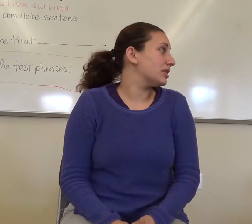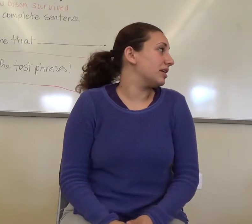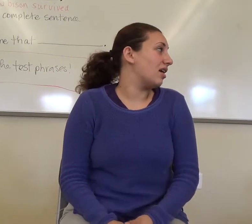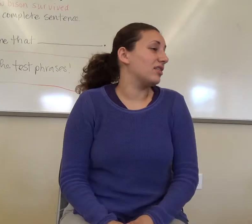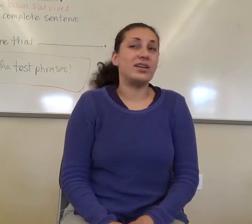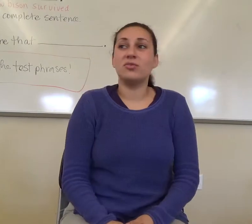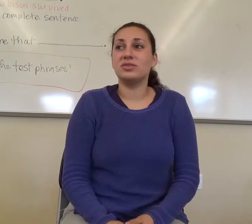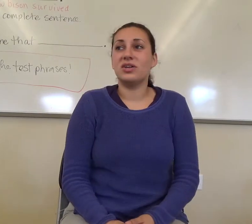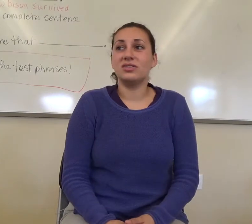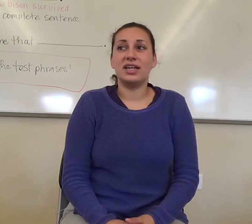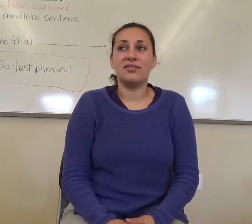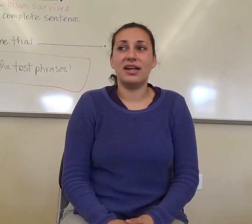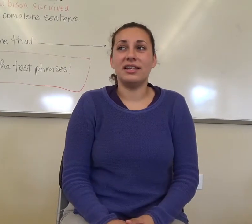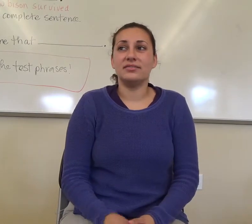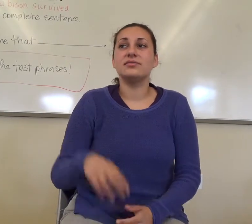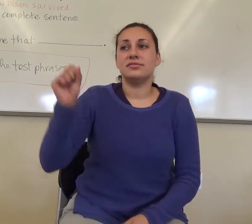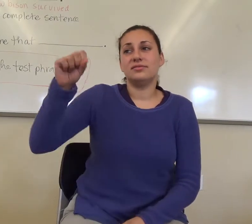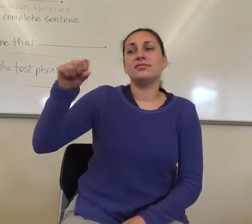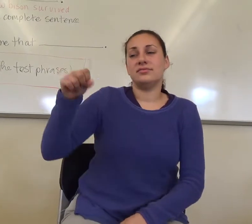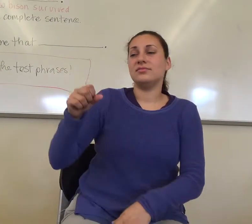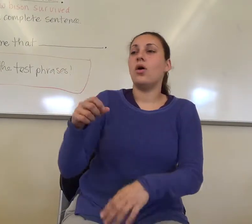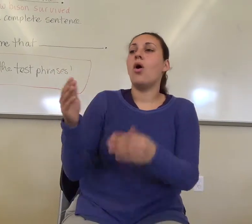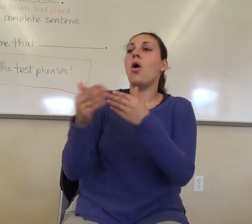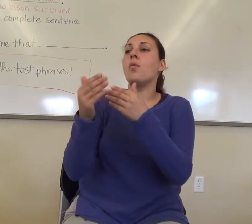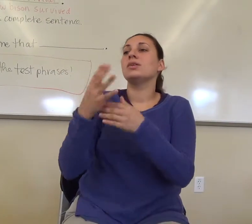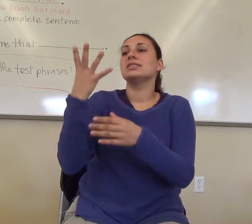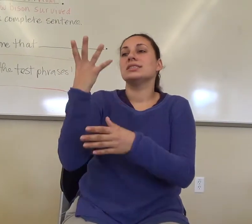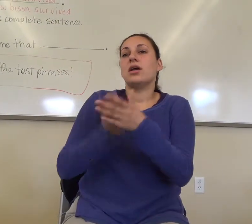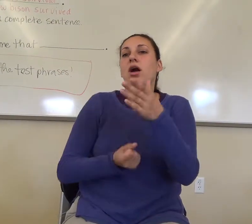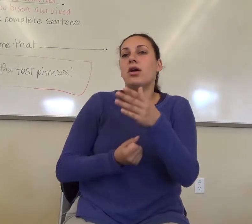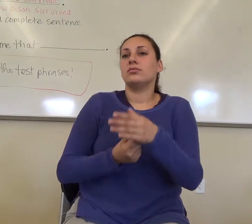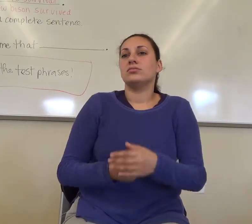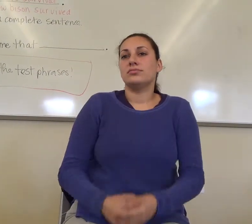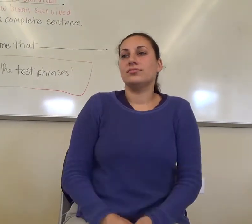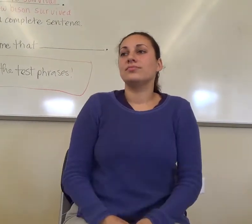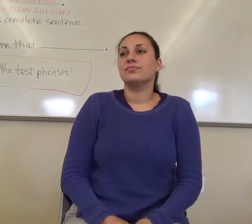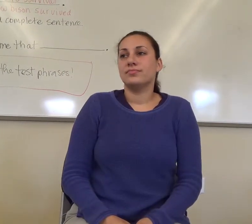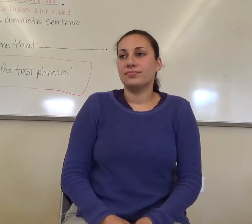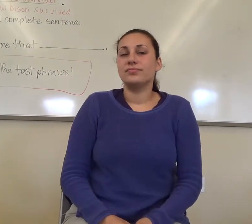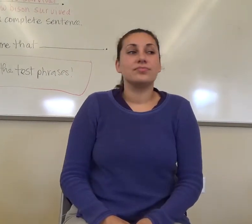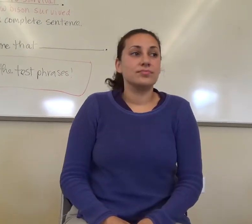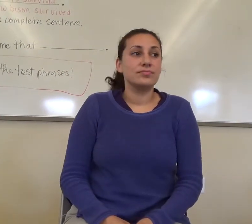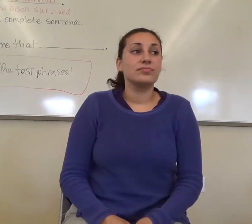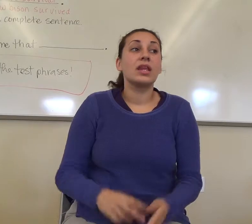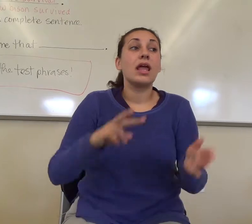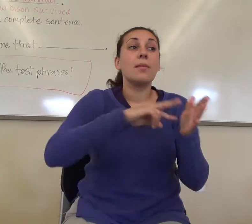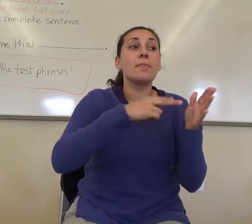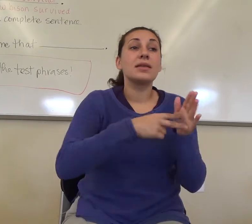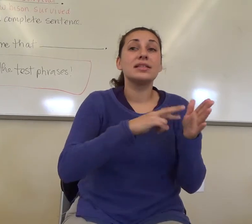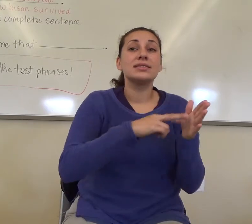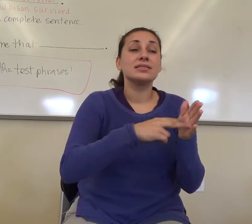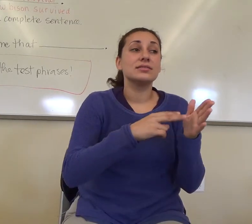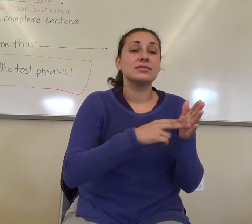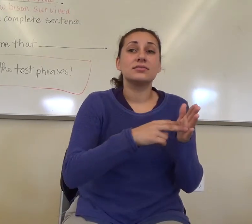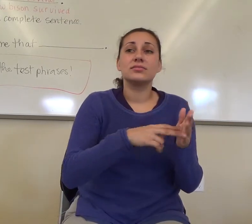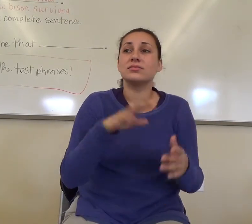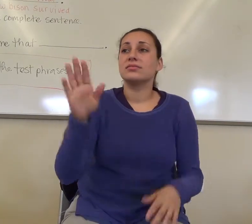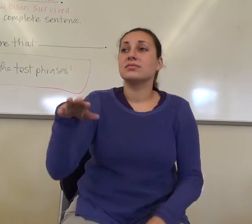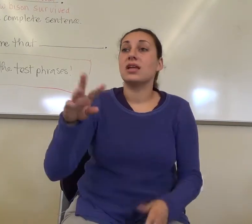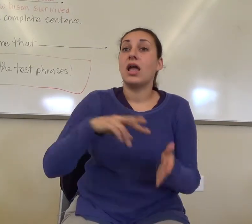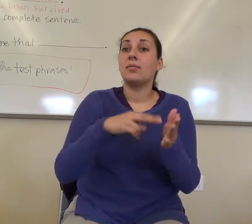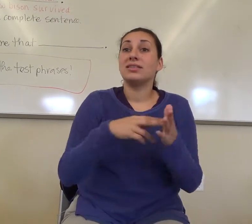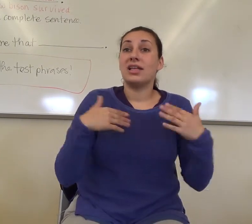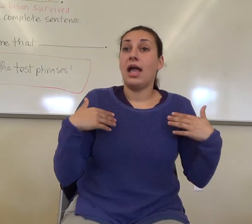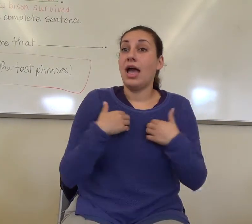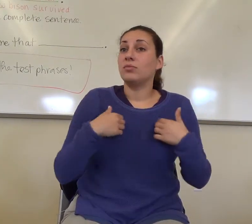almost completely gone. Like, almost all dead, right? Extinct means almost completely gone. So, extinct means they didn't survive. They almost didn't